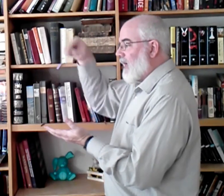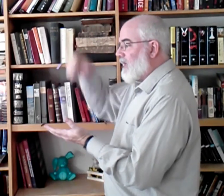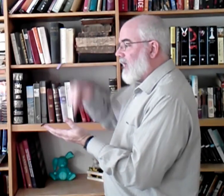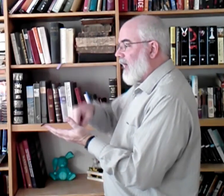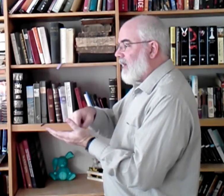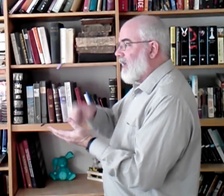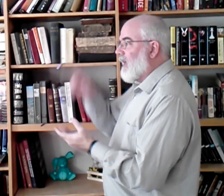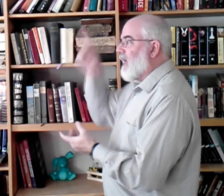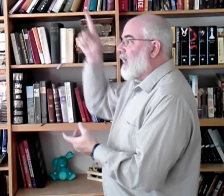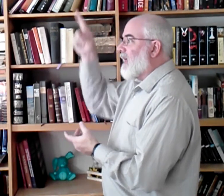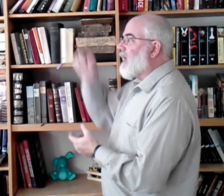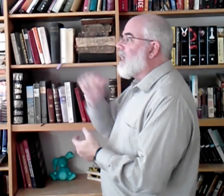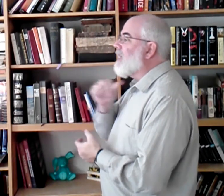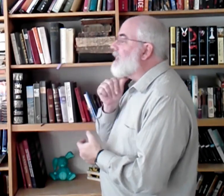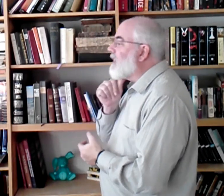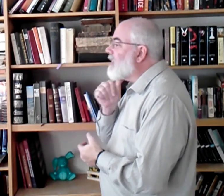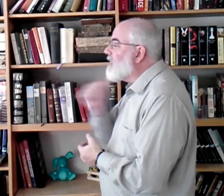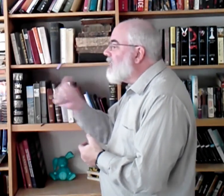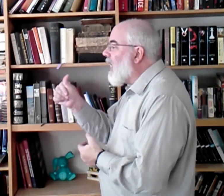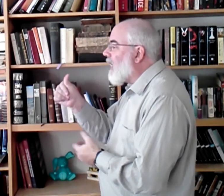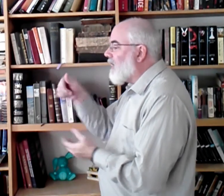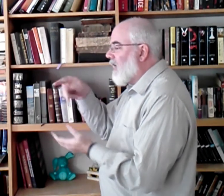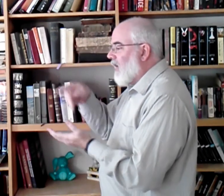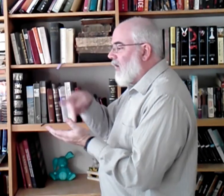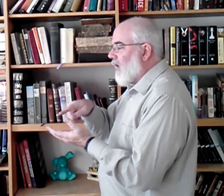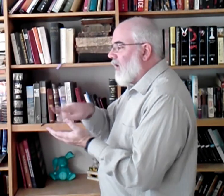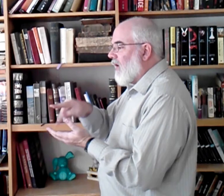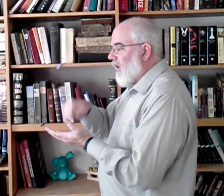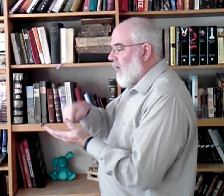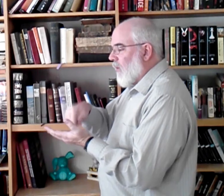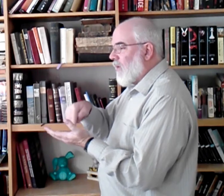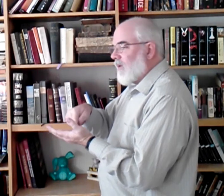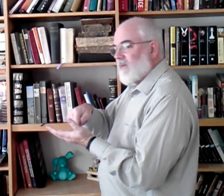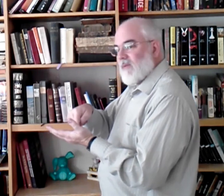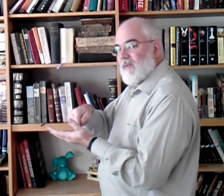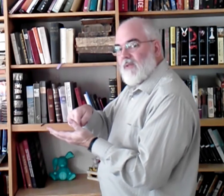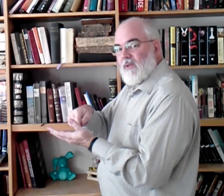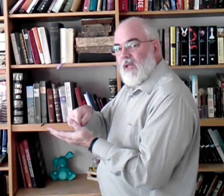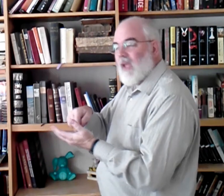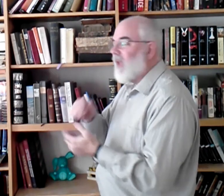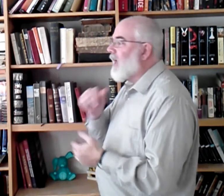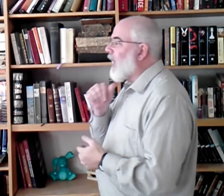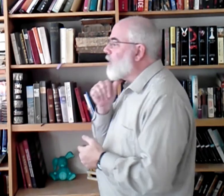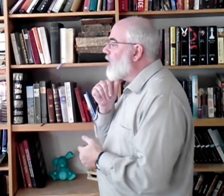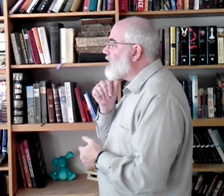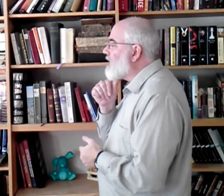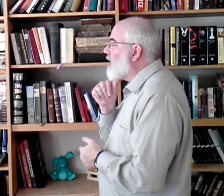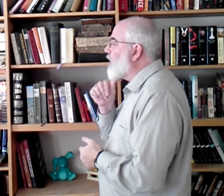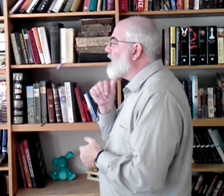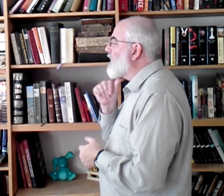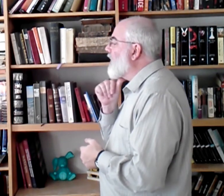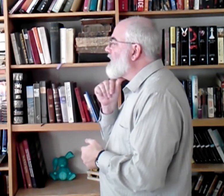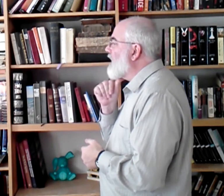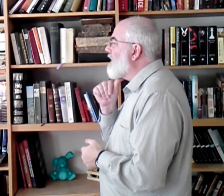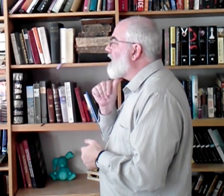a debt. He. Did not. Owe. Okay? I'm doing this sideways so you can see that